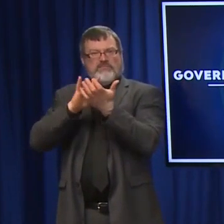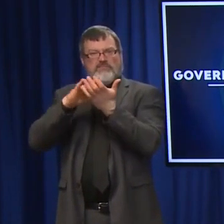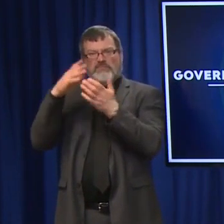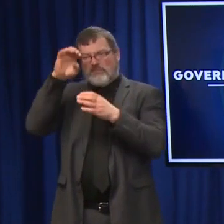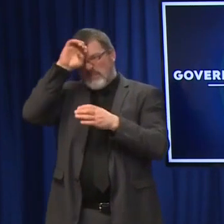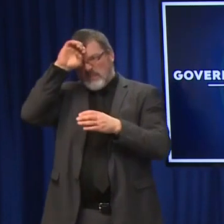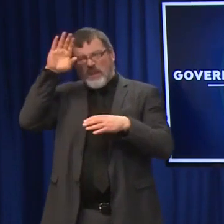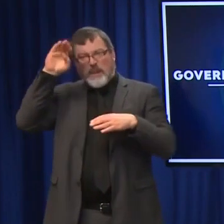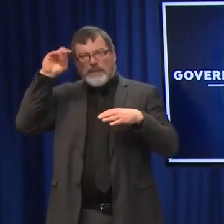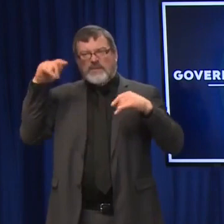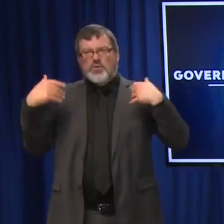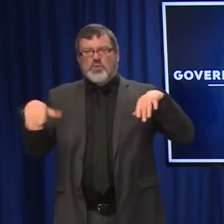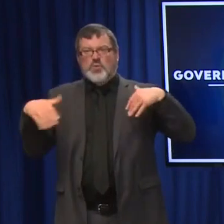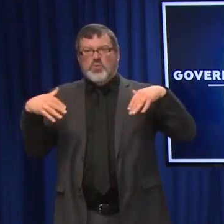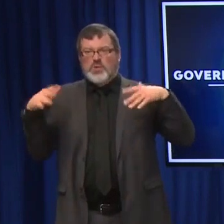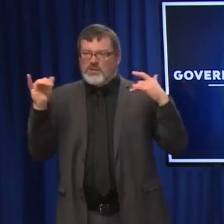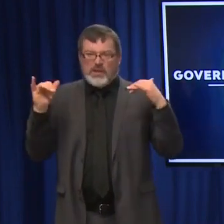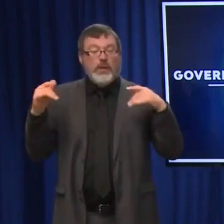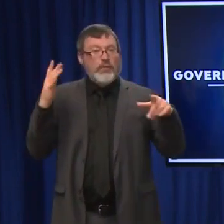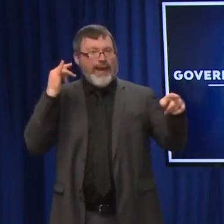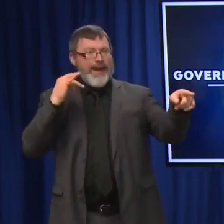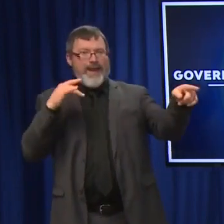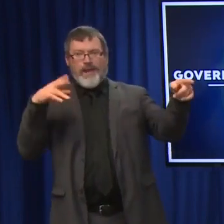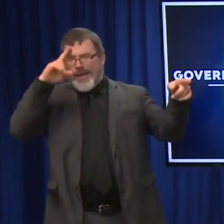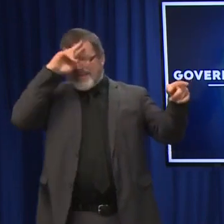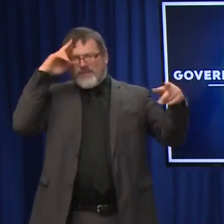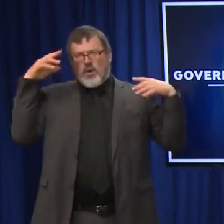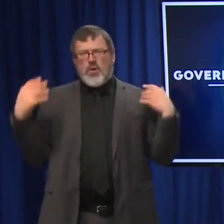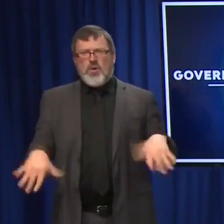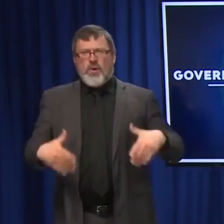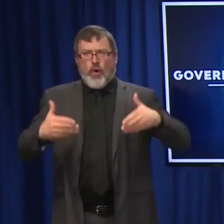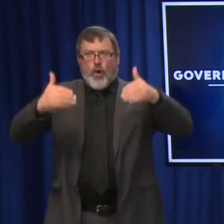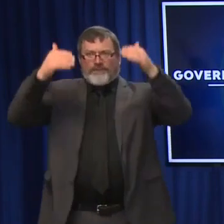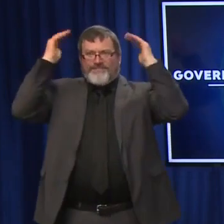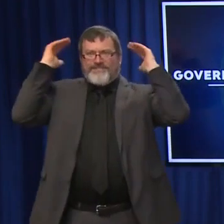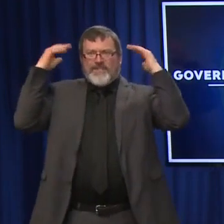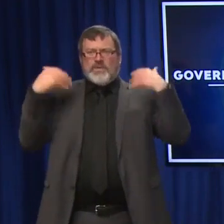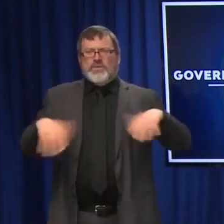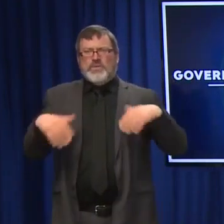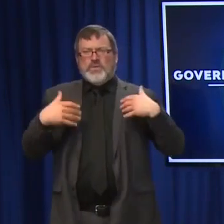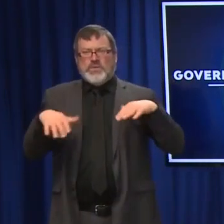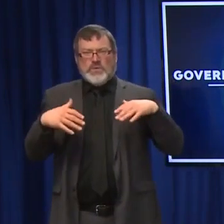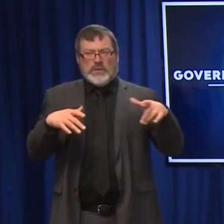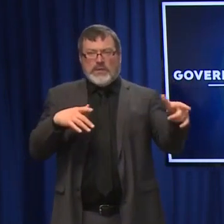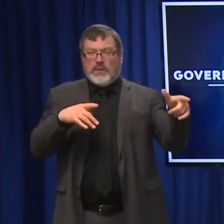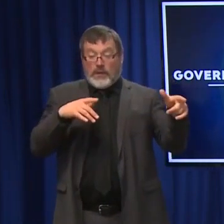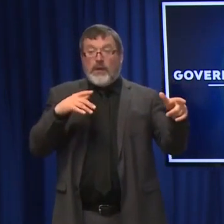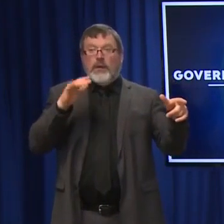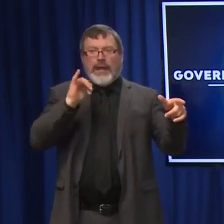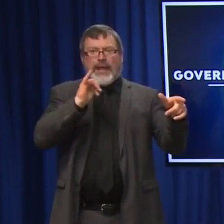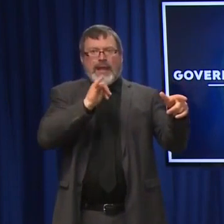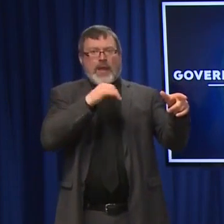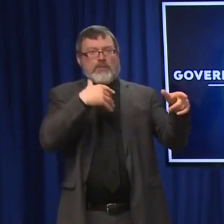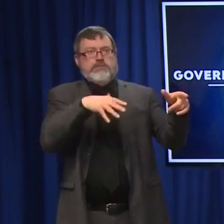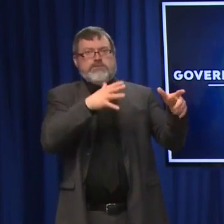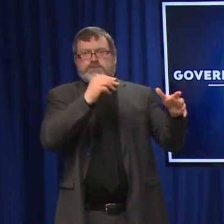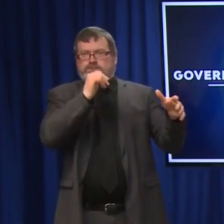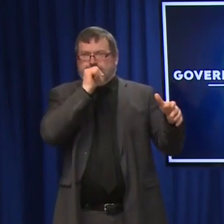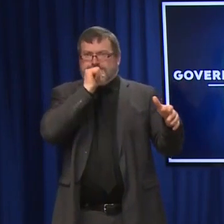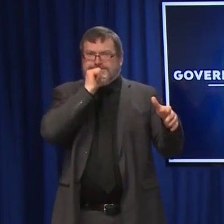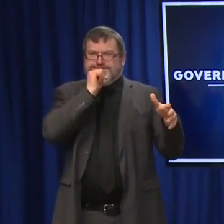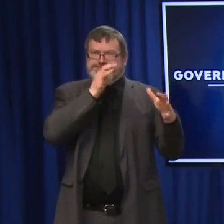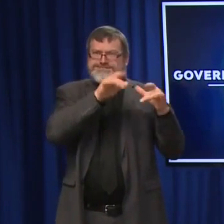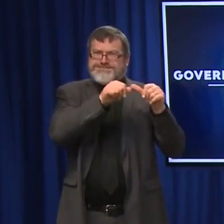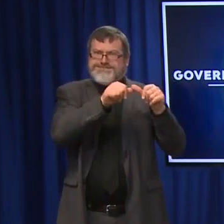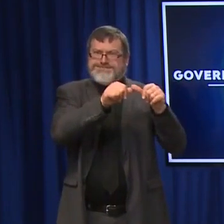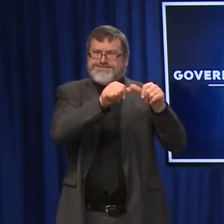They were supposed to be here for about another nine days through New Year's, and now we've heard that they will be, their deployment will be extended another